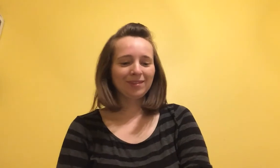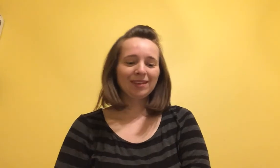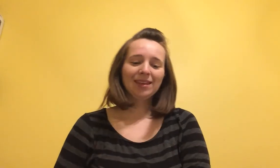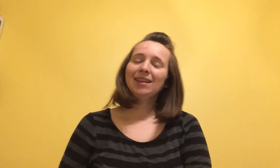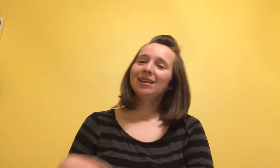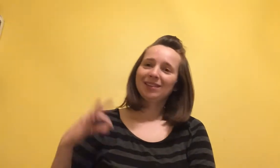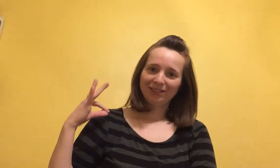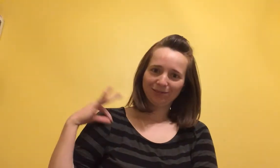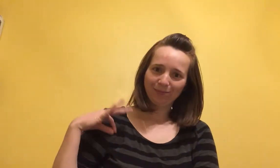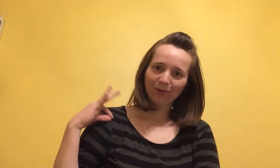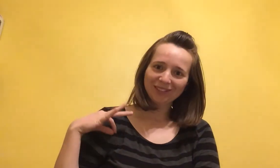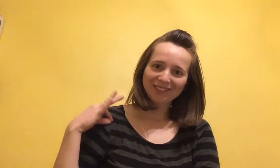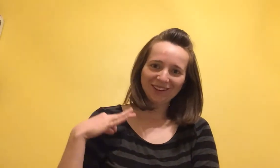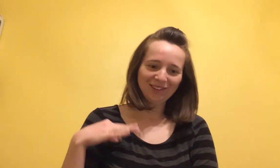bonus time